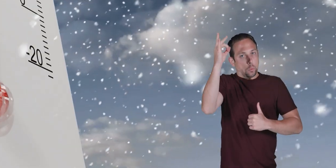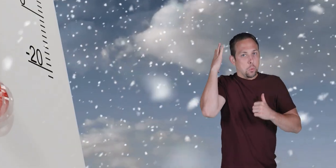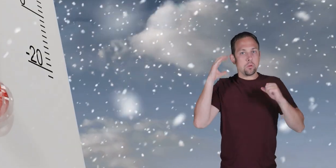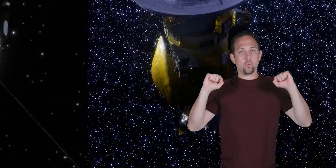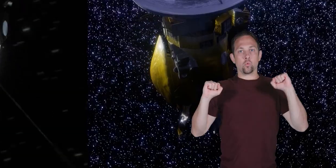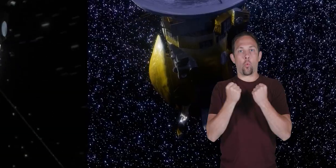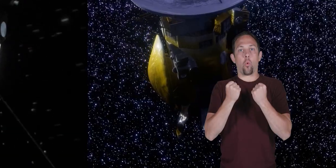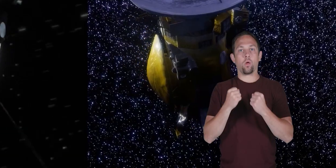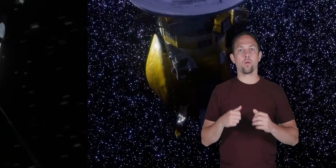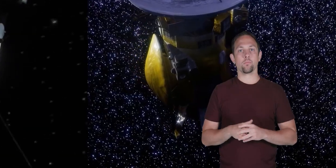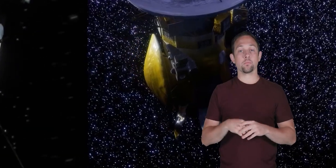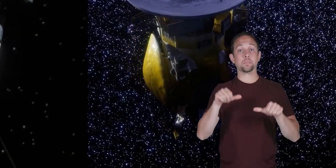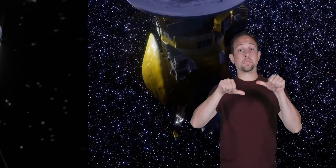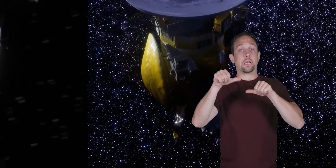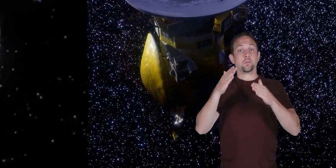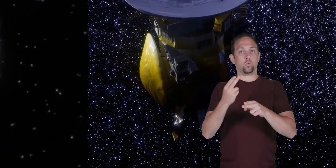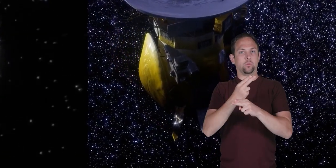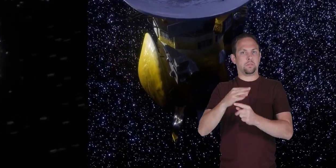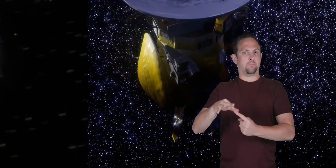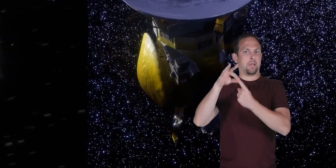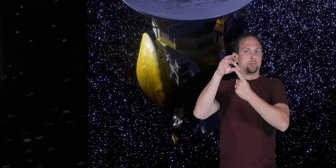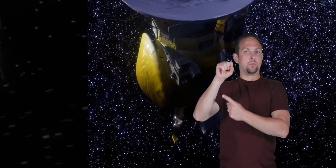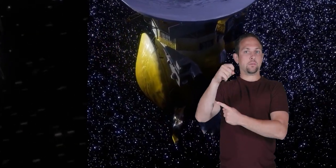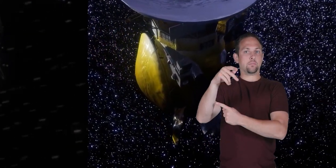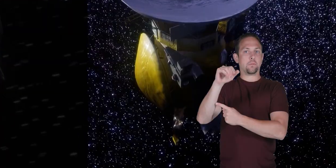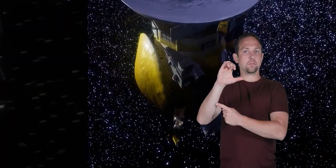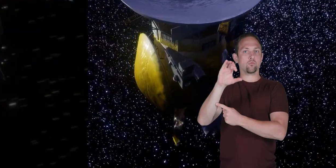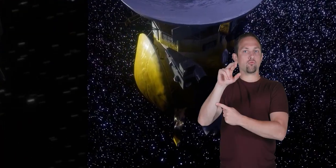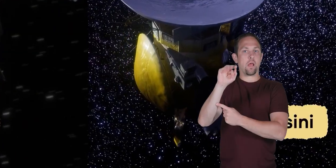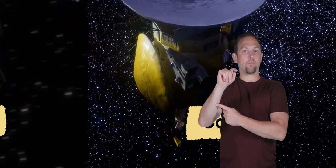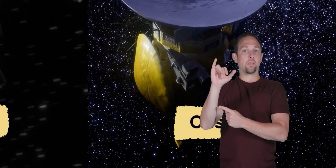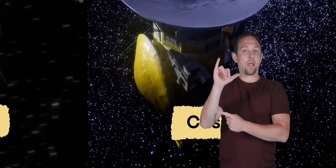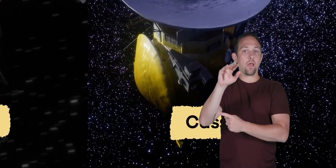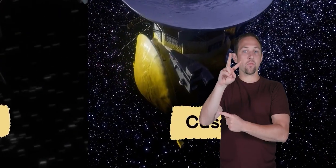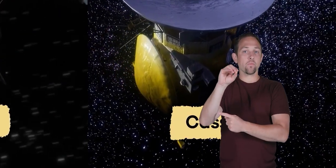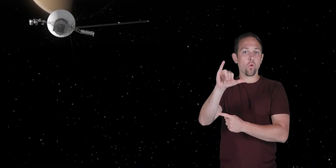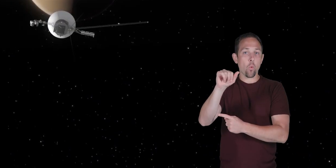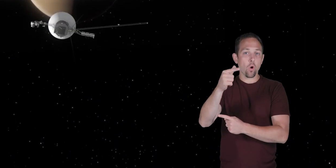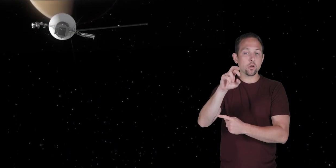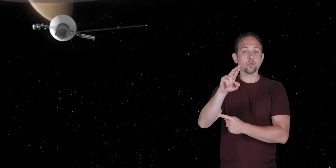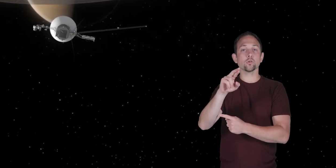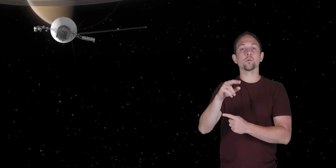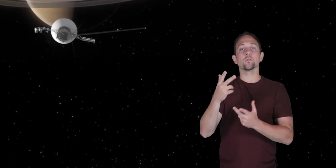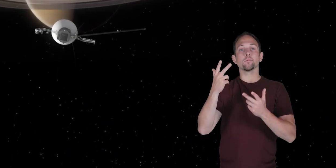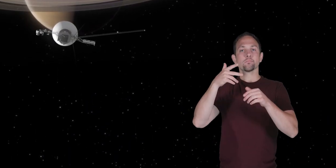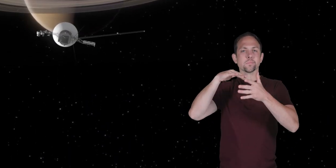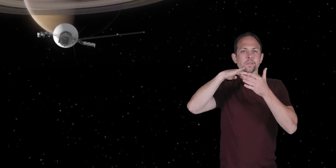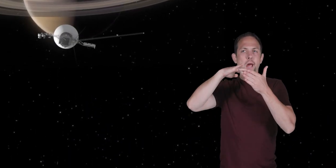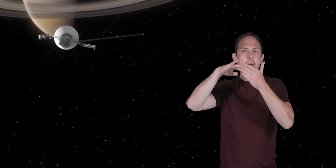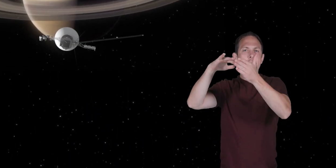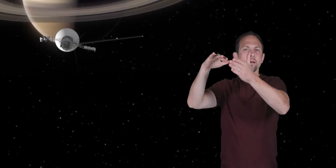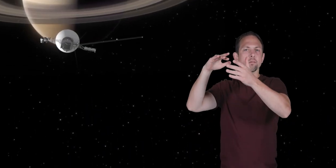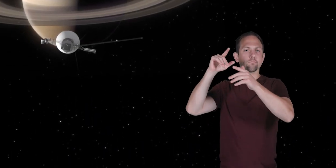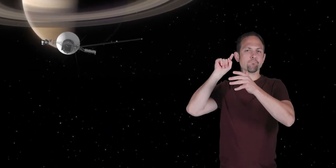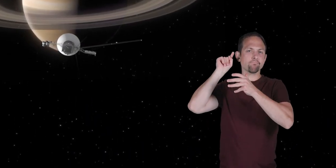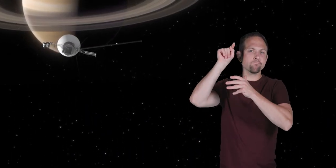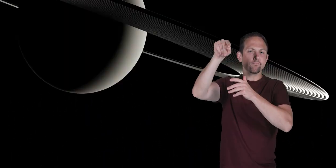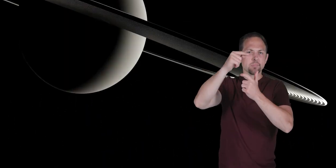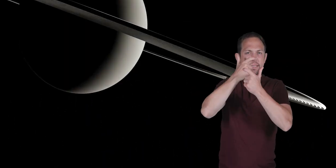scientists use special spacecraft like Voyager and Cassini to study all of the interesting characteristics of Saturn